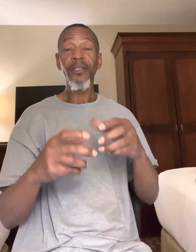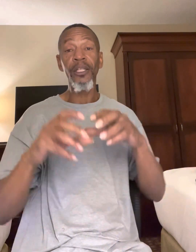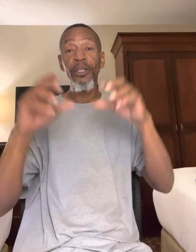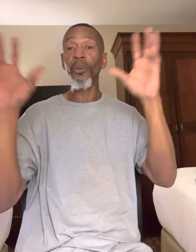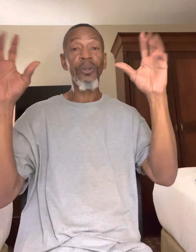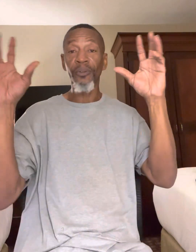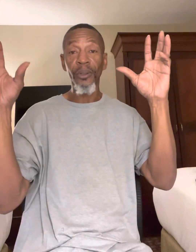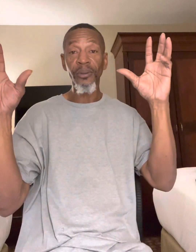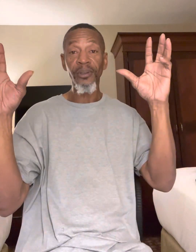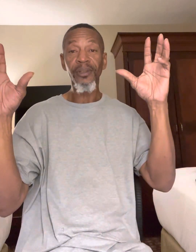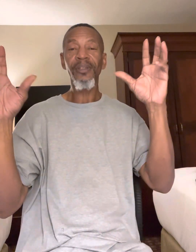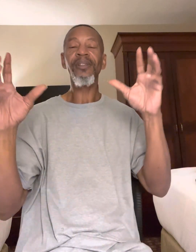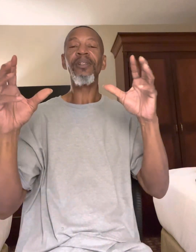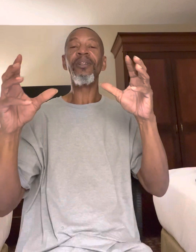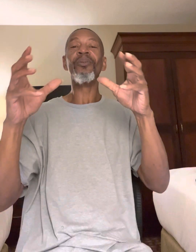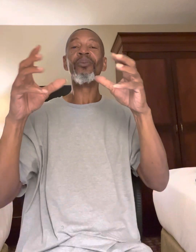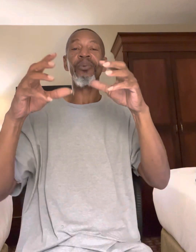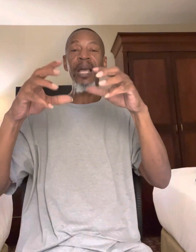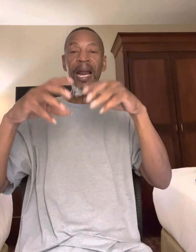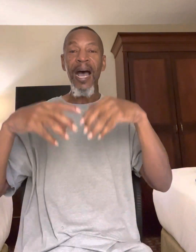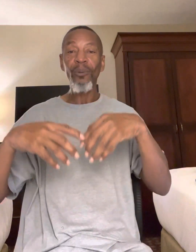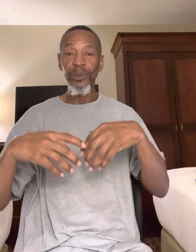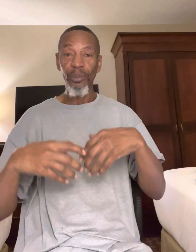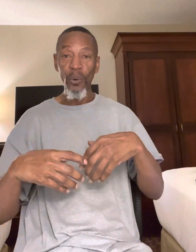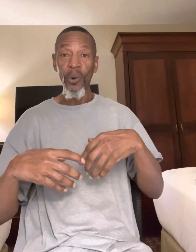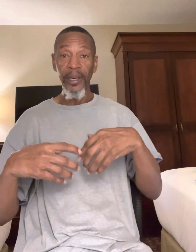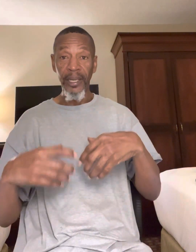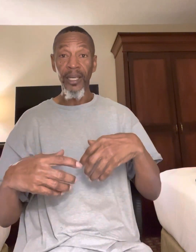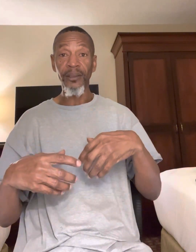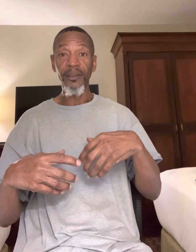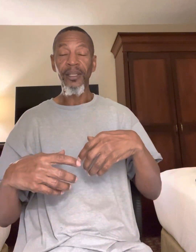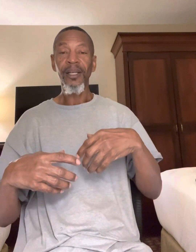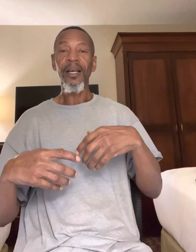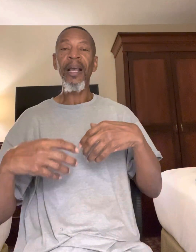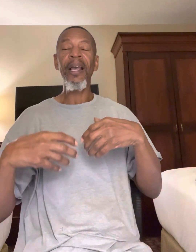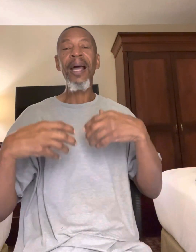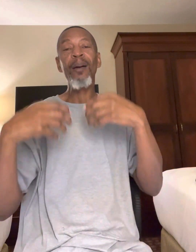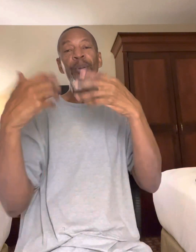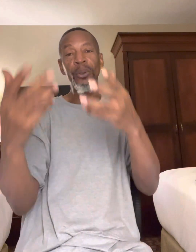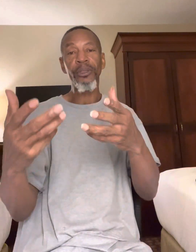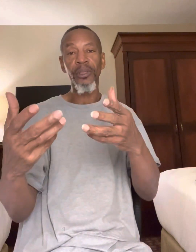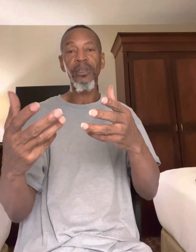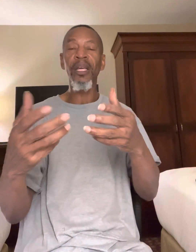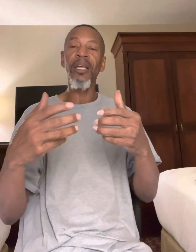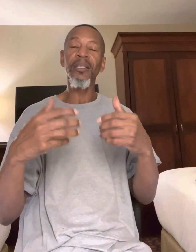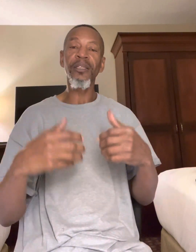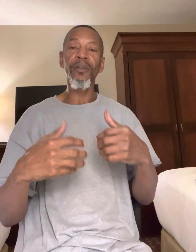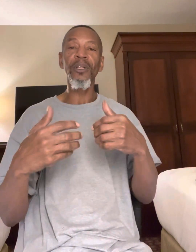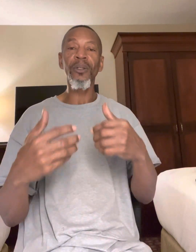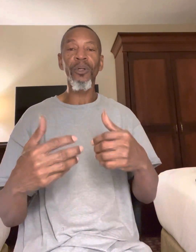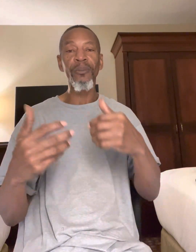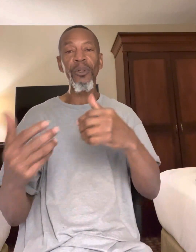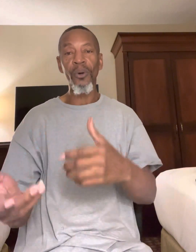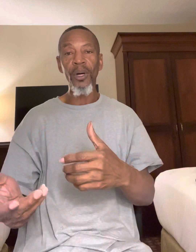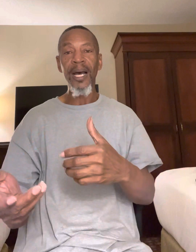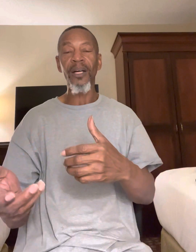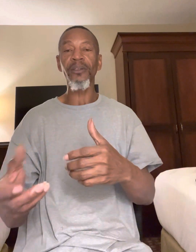to the universe that I was born in and I purchased in the civil and criminal court houses